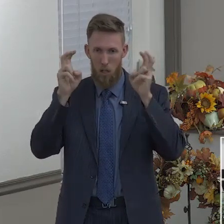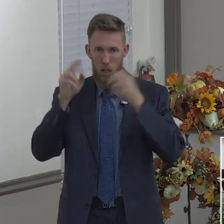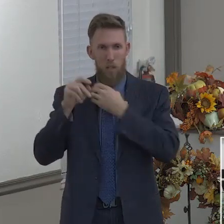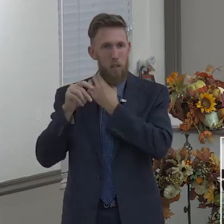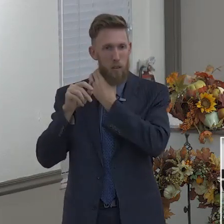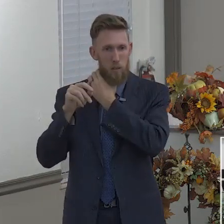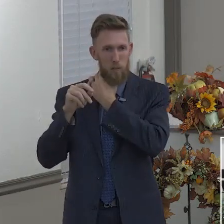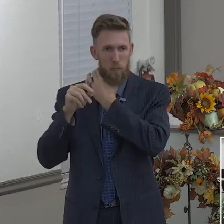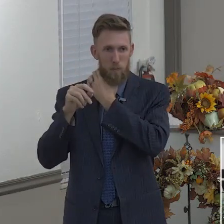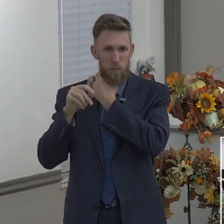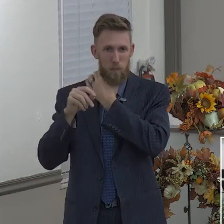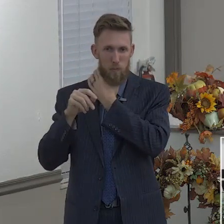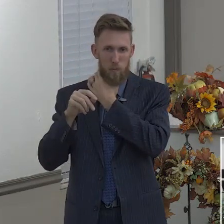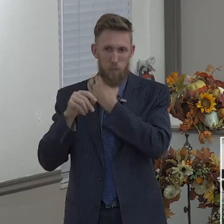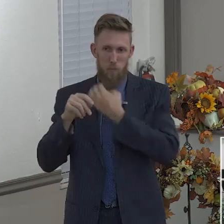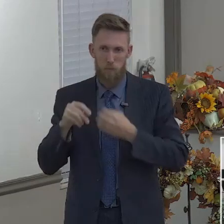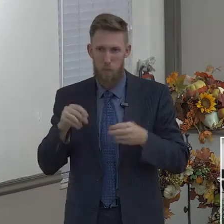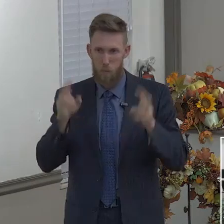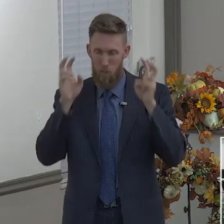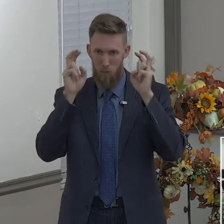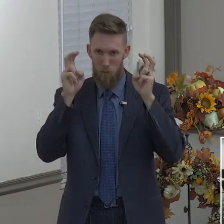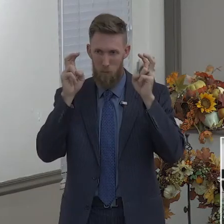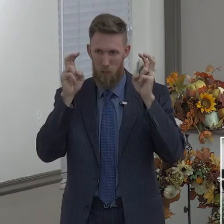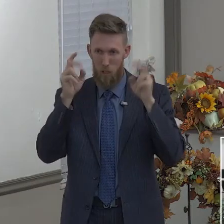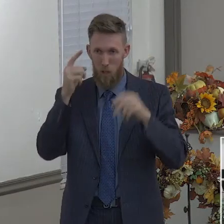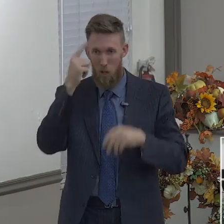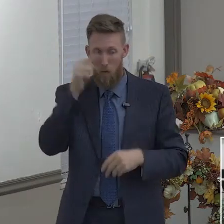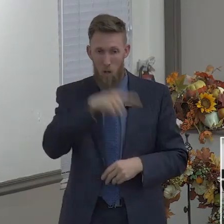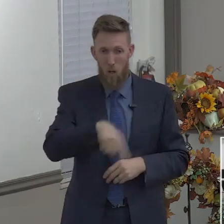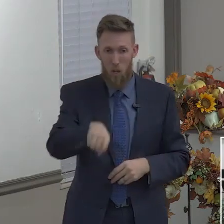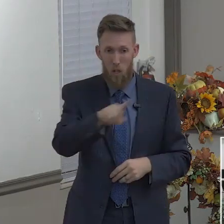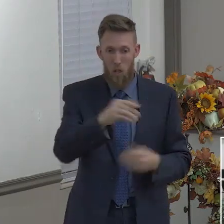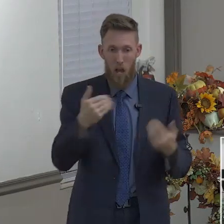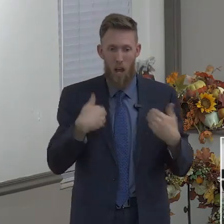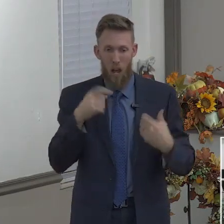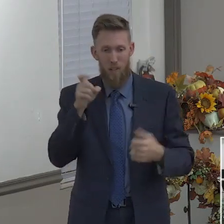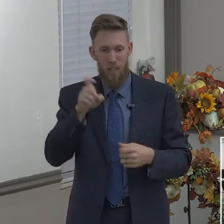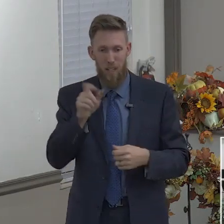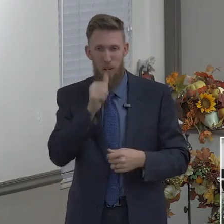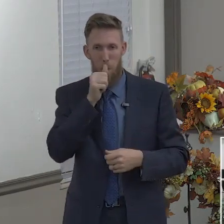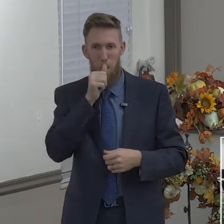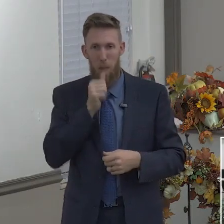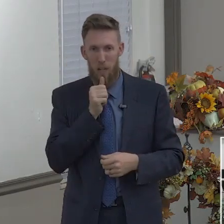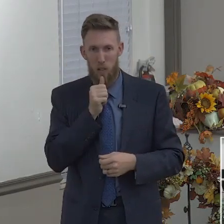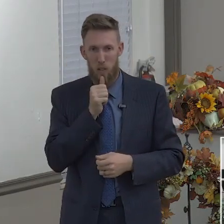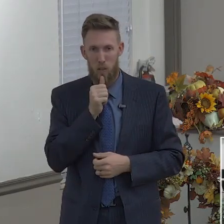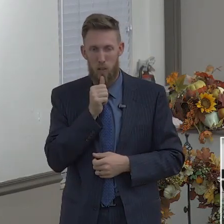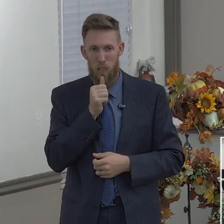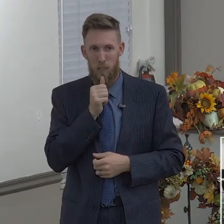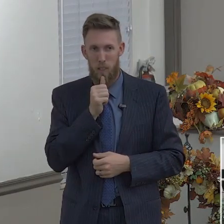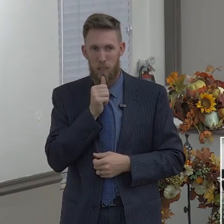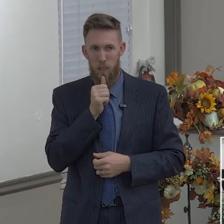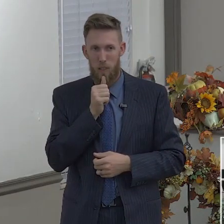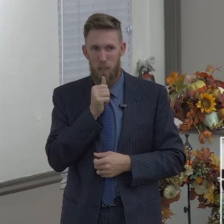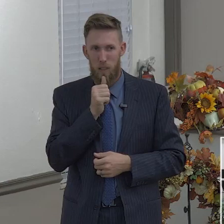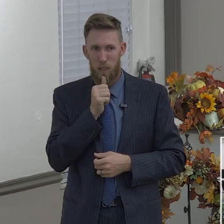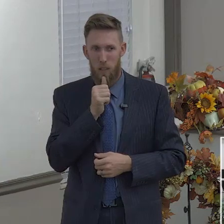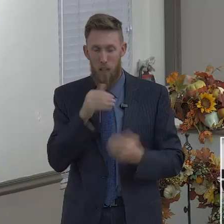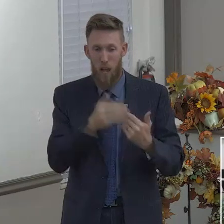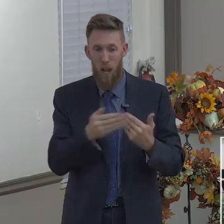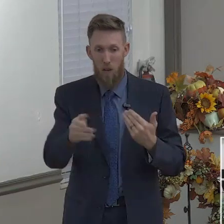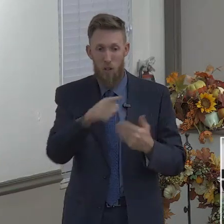Hebrews 10.36, for ye have need of patience, that after ye have done the will of God,